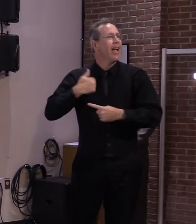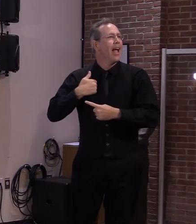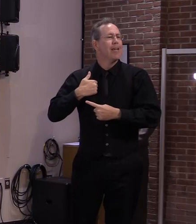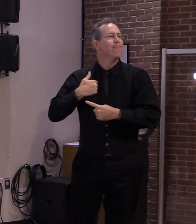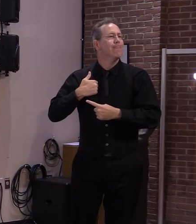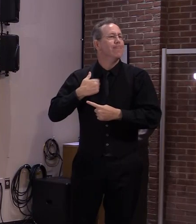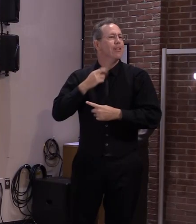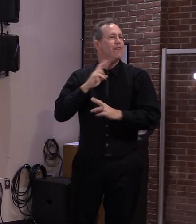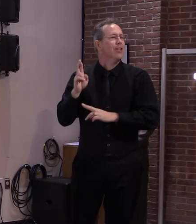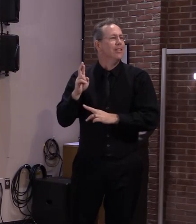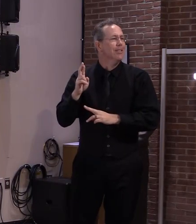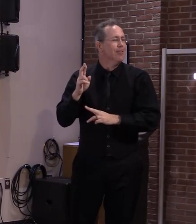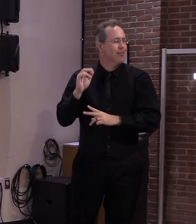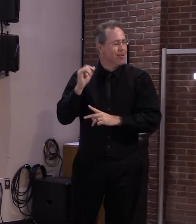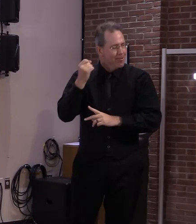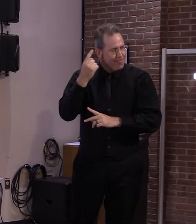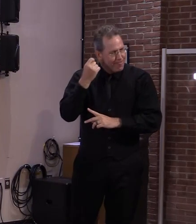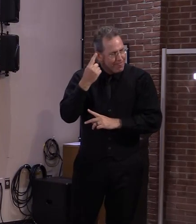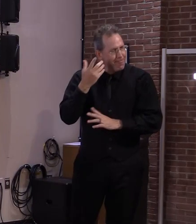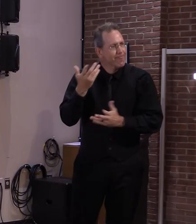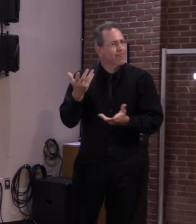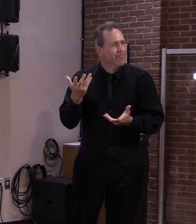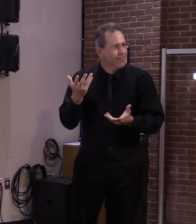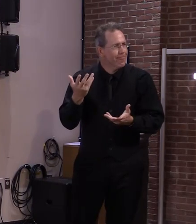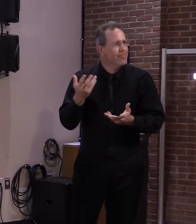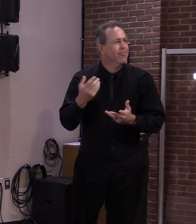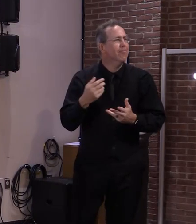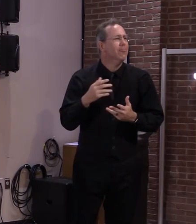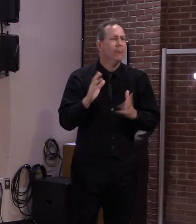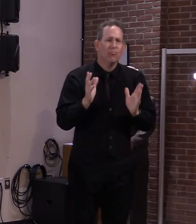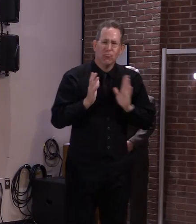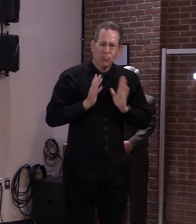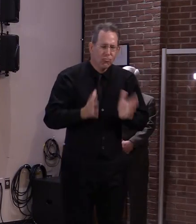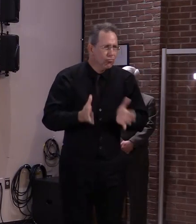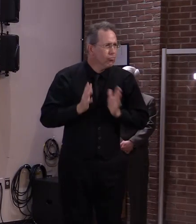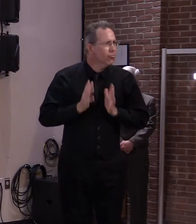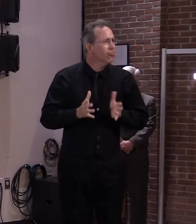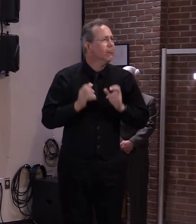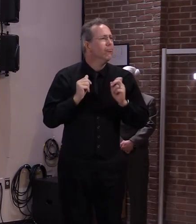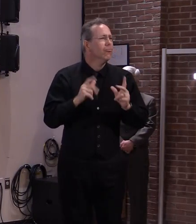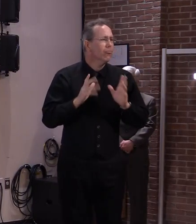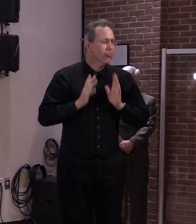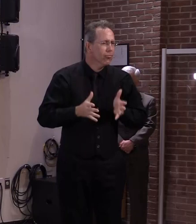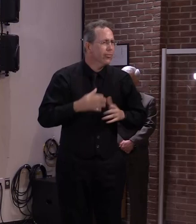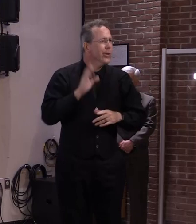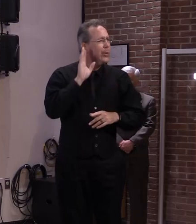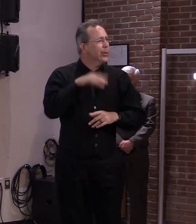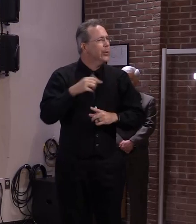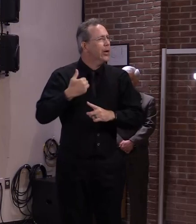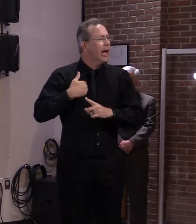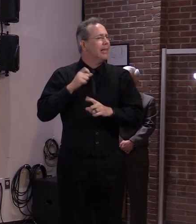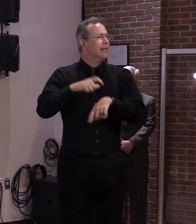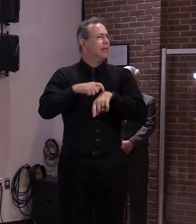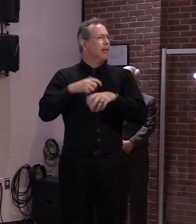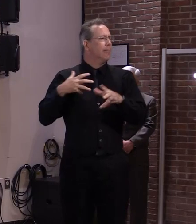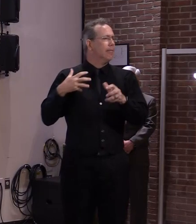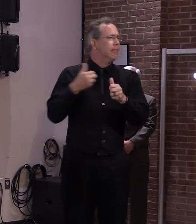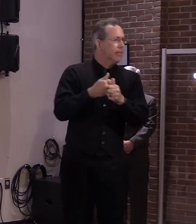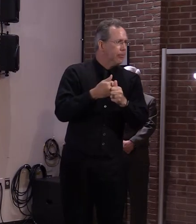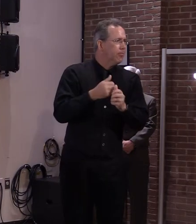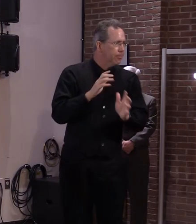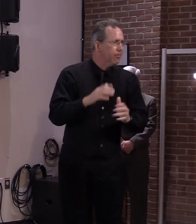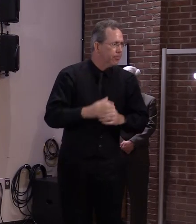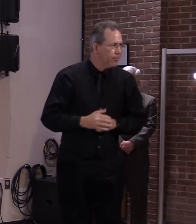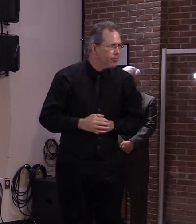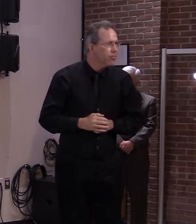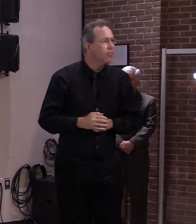side. And they you know that some of their some premieres